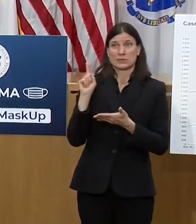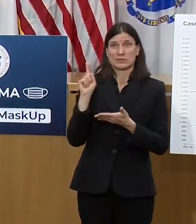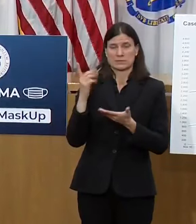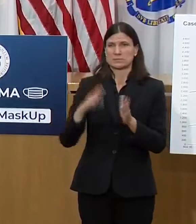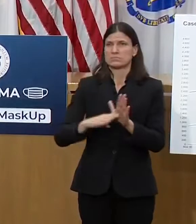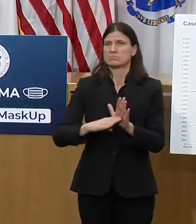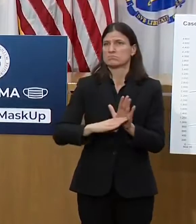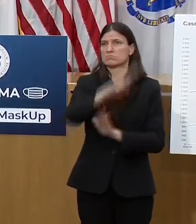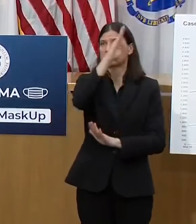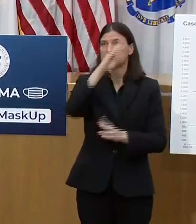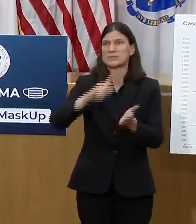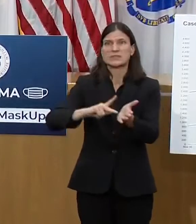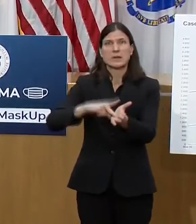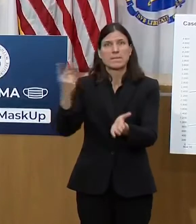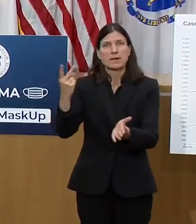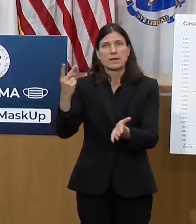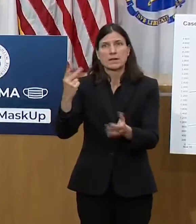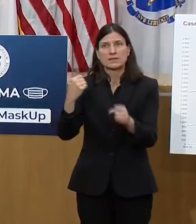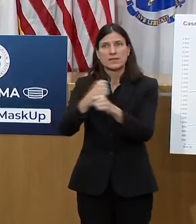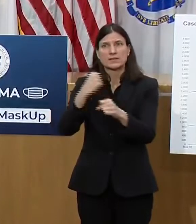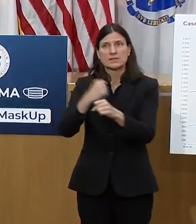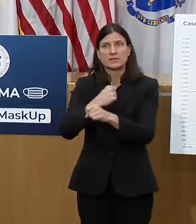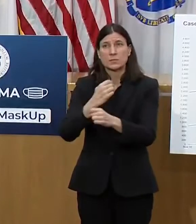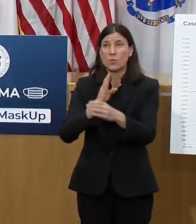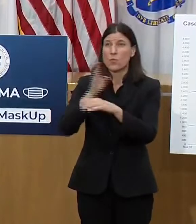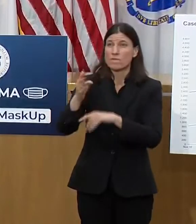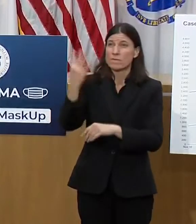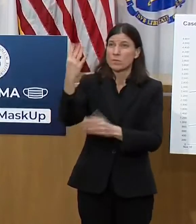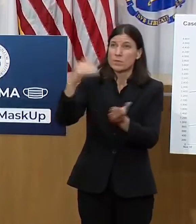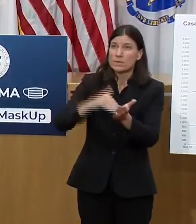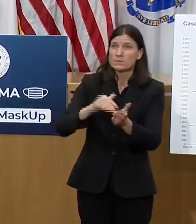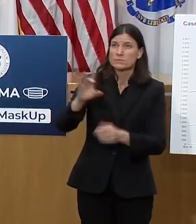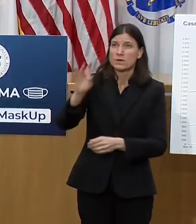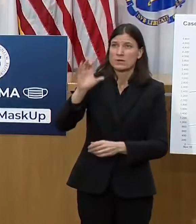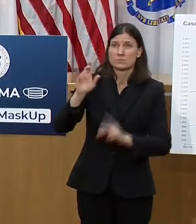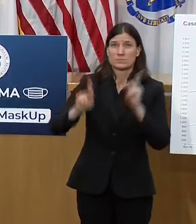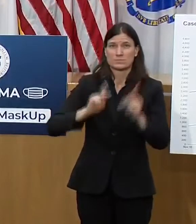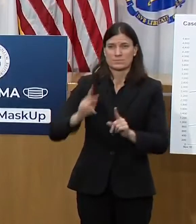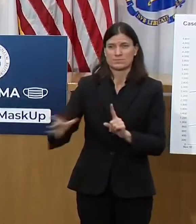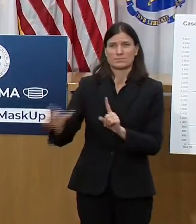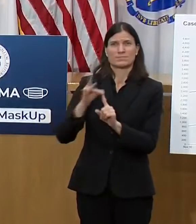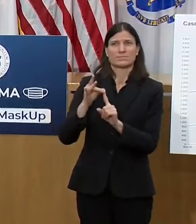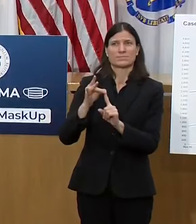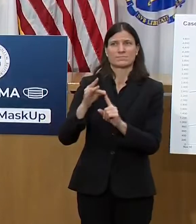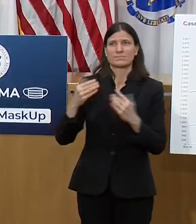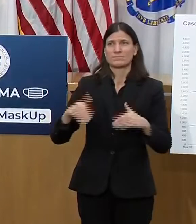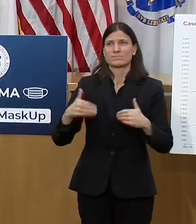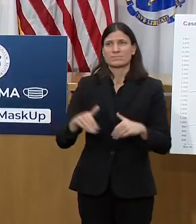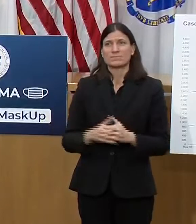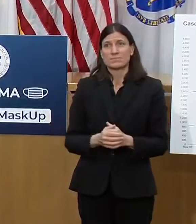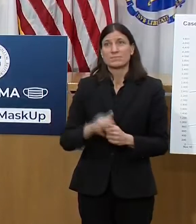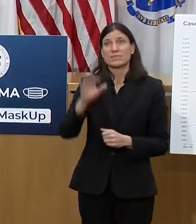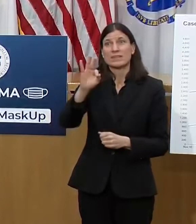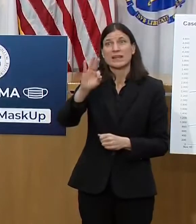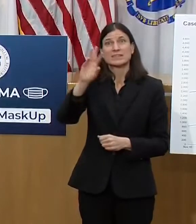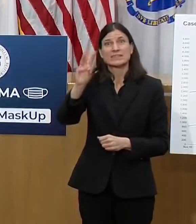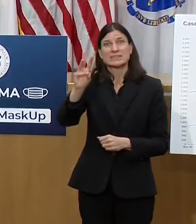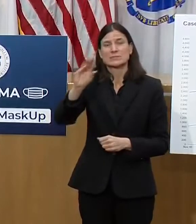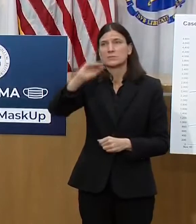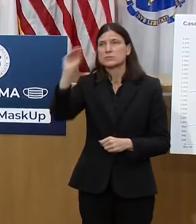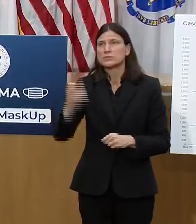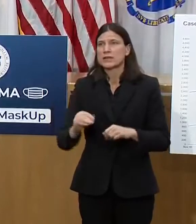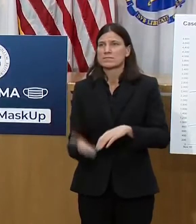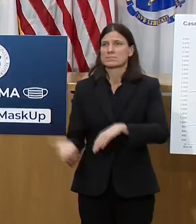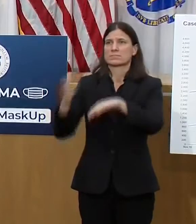doubled to almost 4,800 cases a day. That's a 96% increase in a little over a